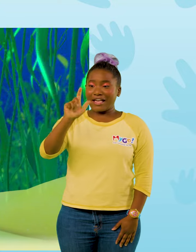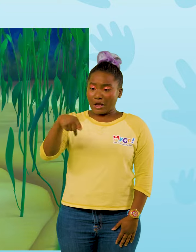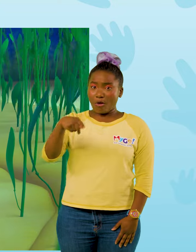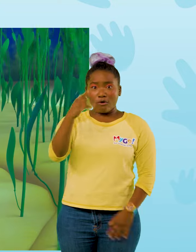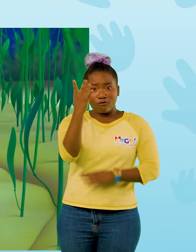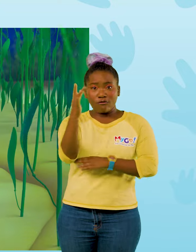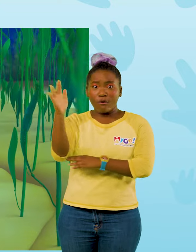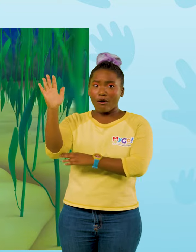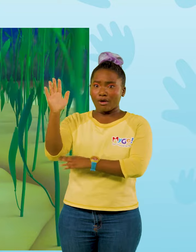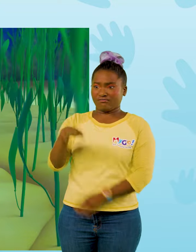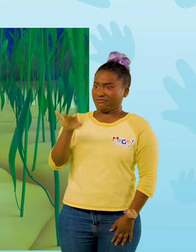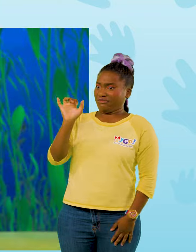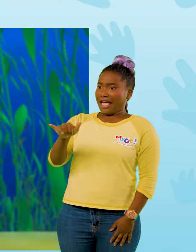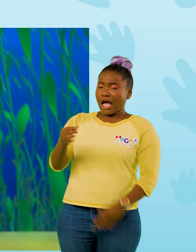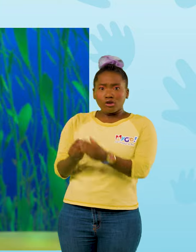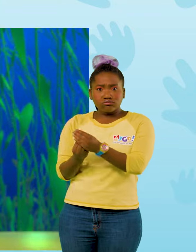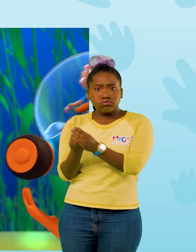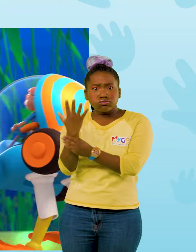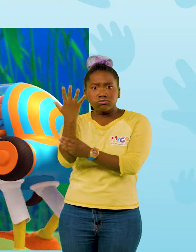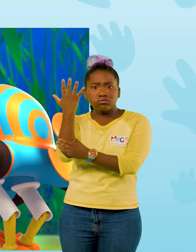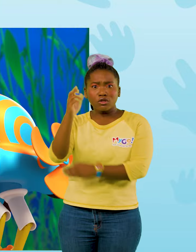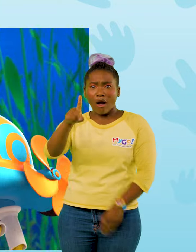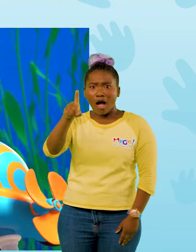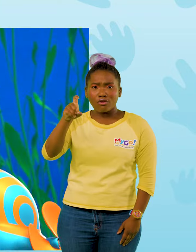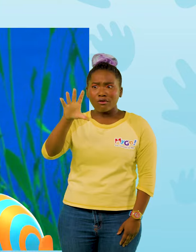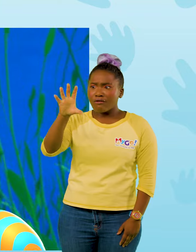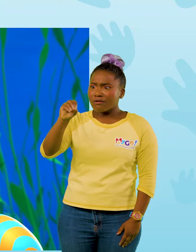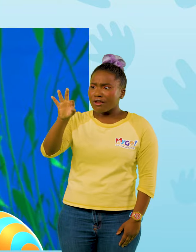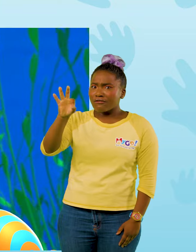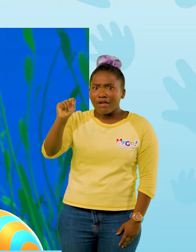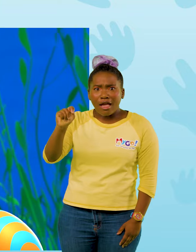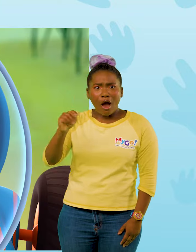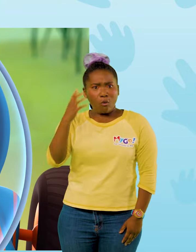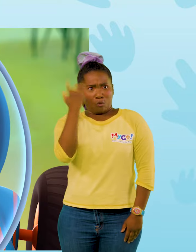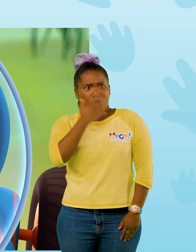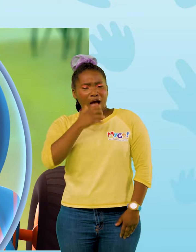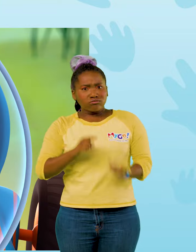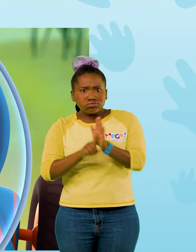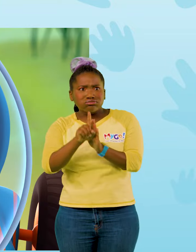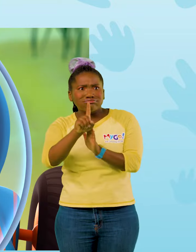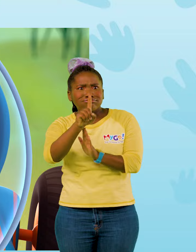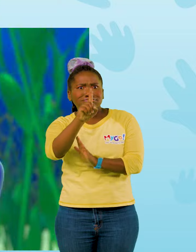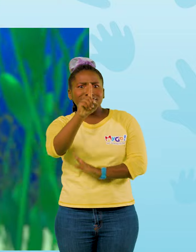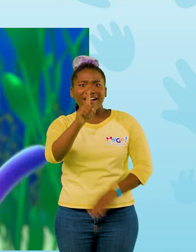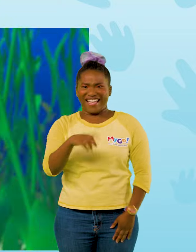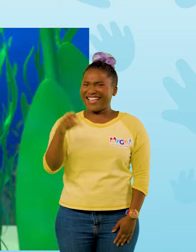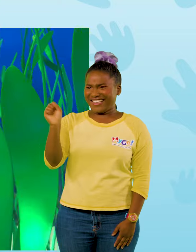This kelp can grow up to 150 feet. Wow. That's so tall. Oh, yeah. But